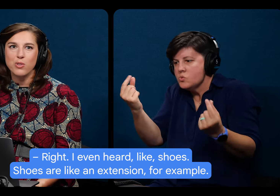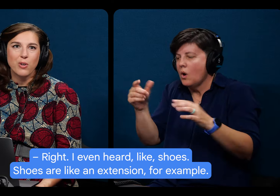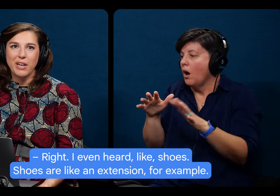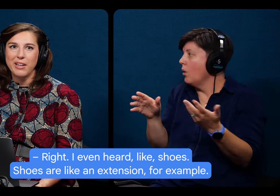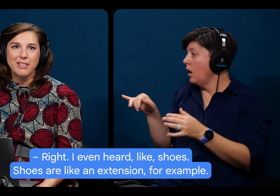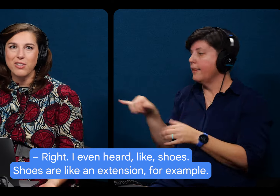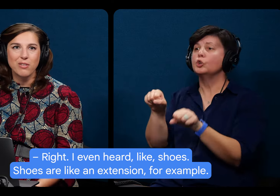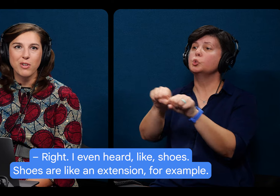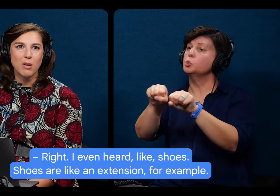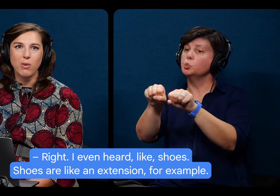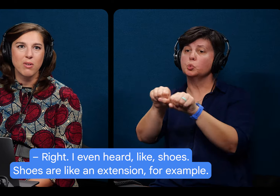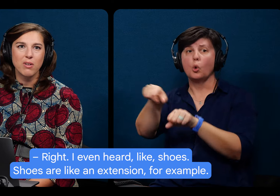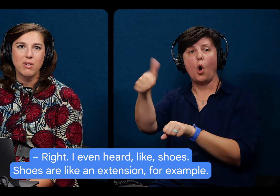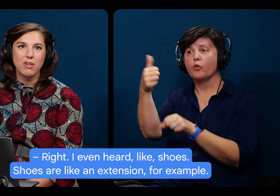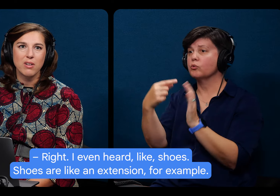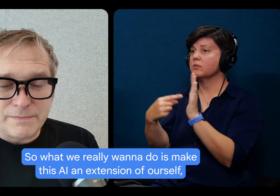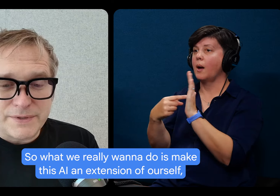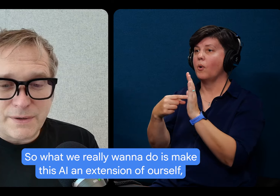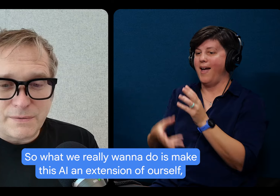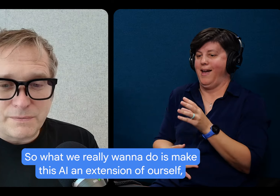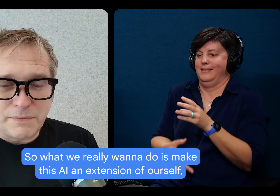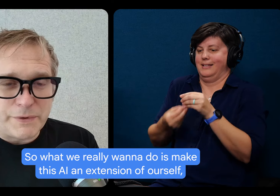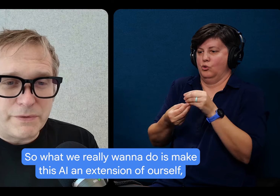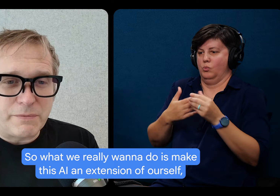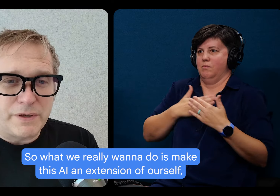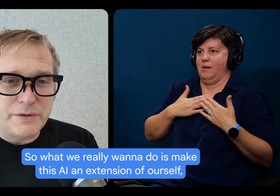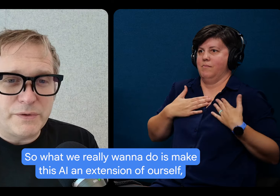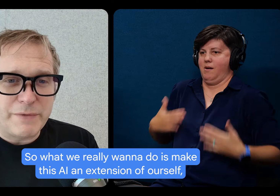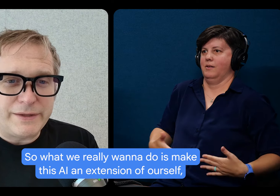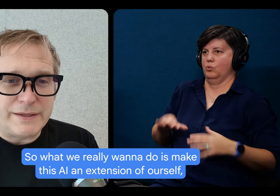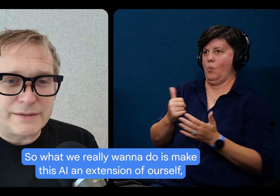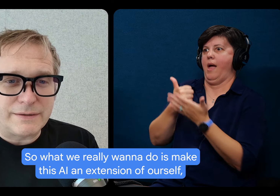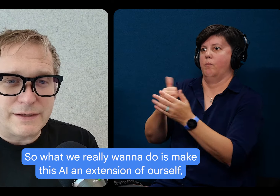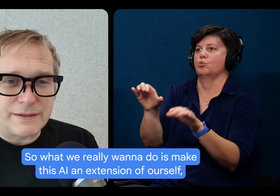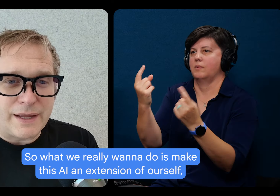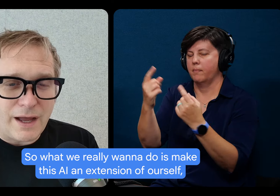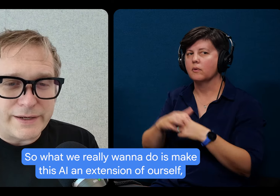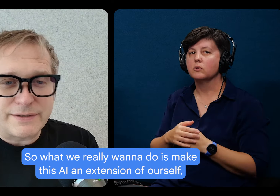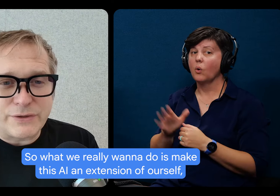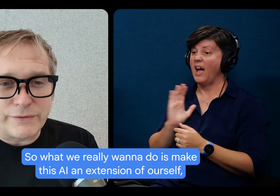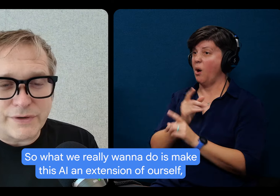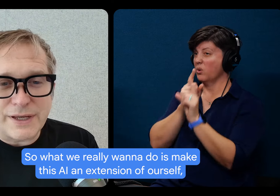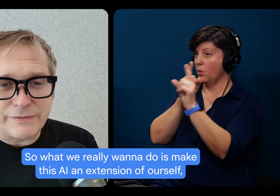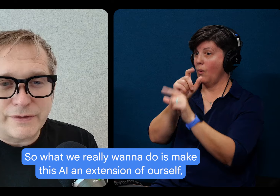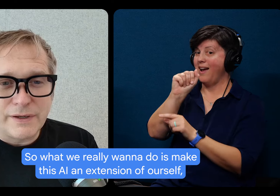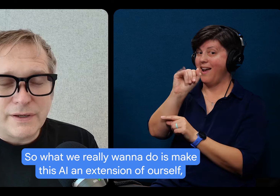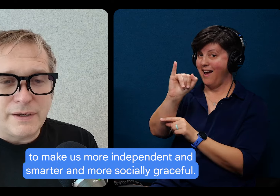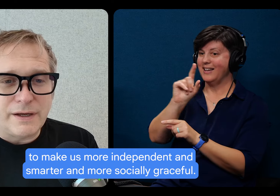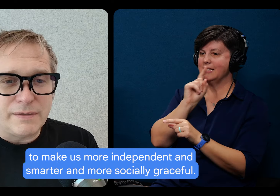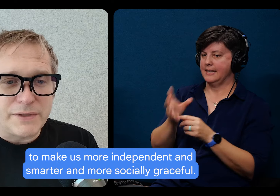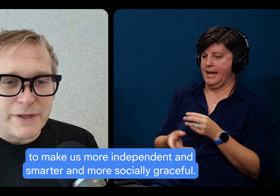Shoes are like an extension, for example. So what we really want to do is make these this A.I. an extension of ourself